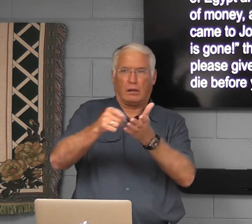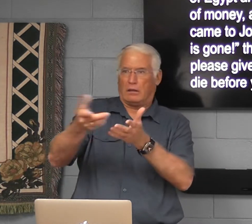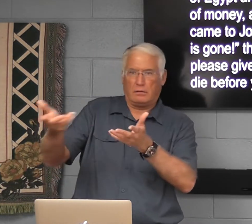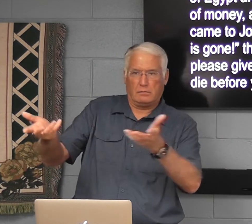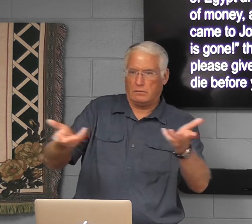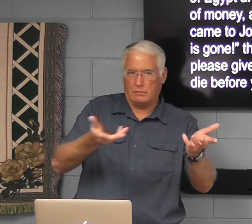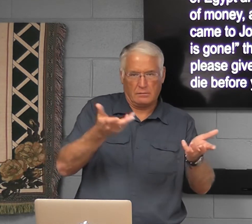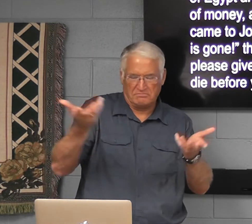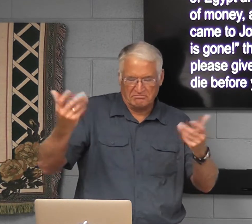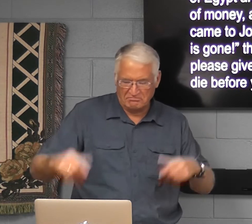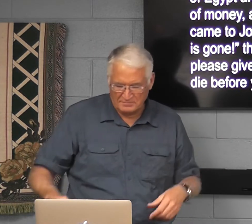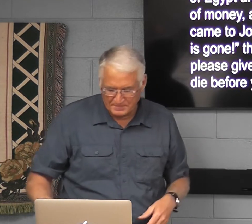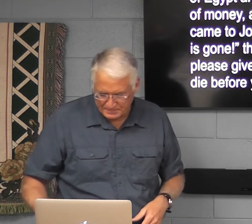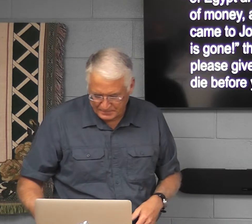How do we pay? How do we do?